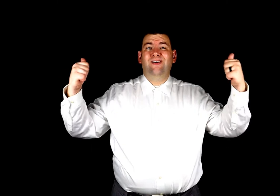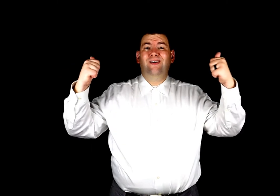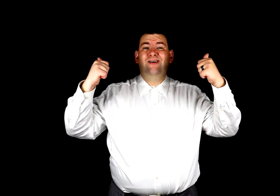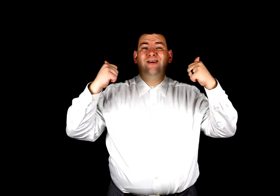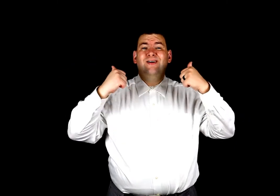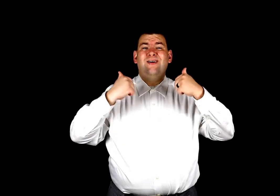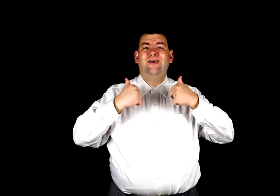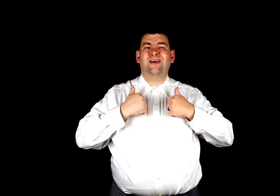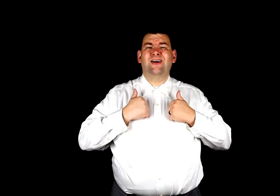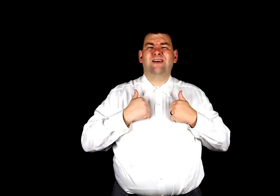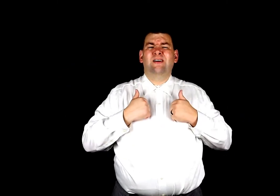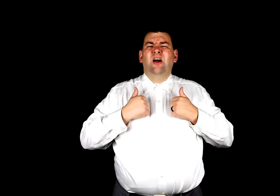life.